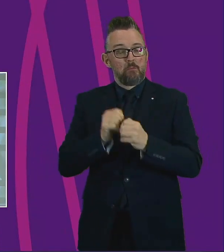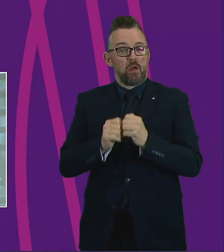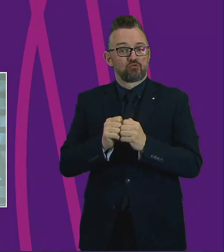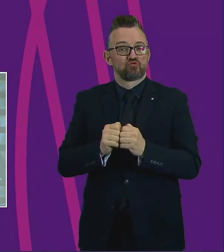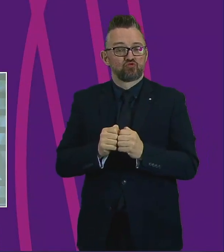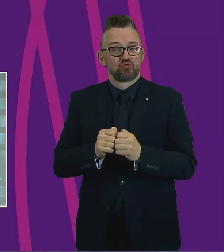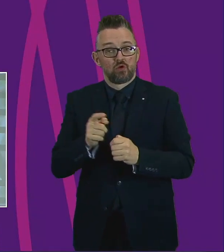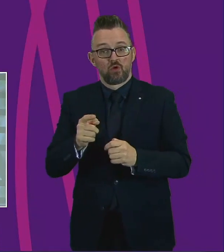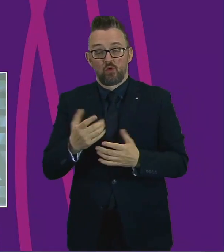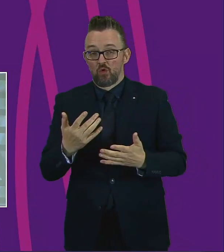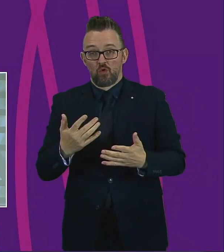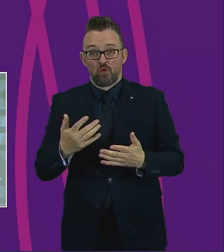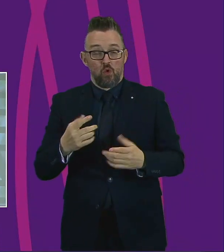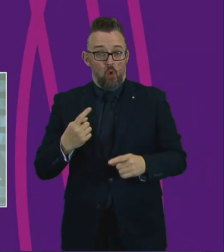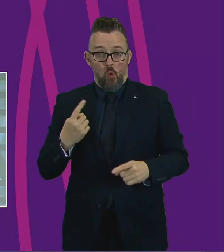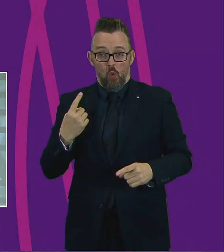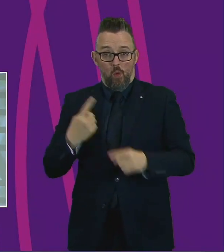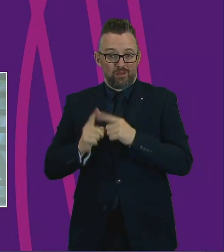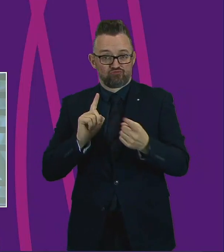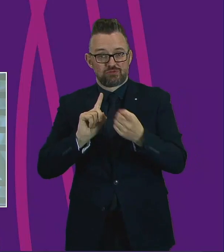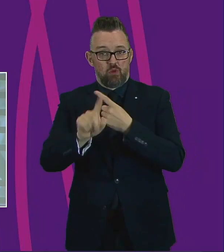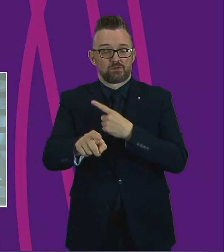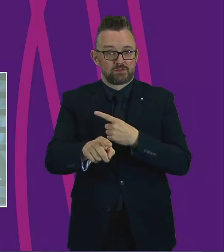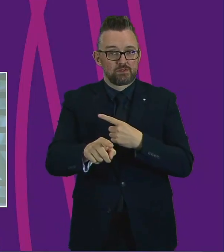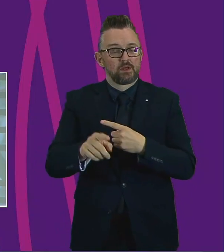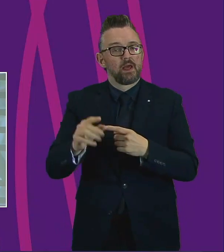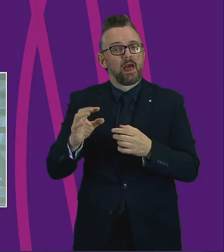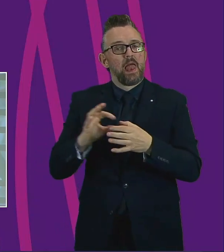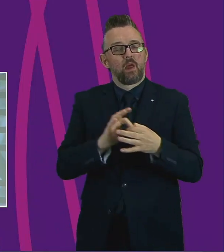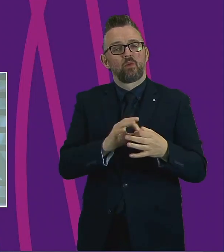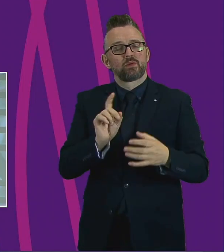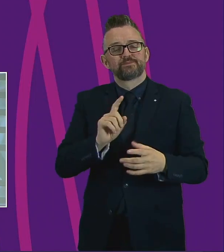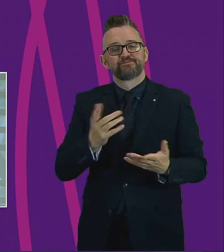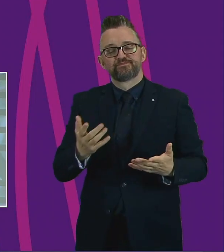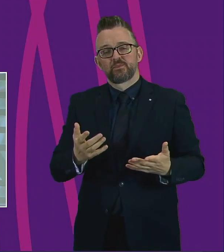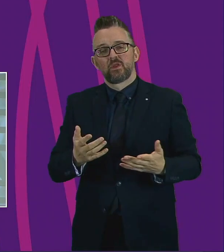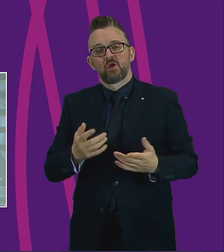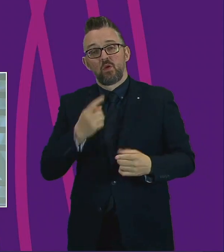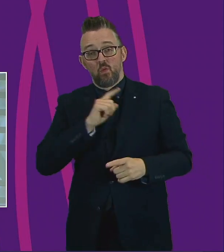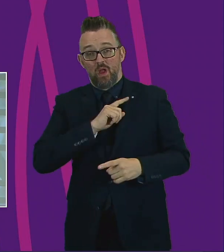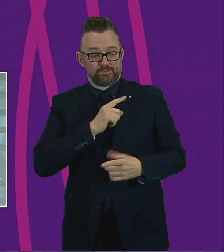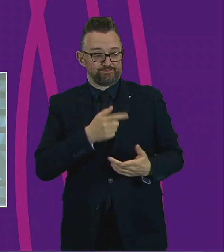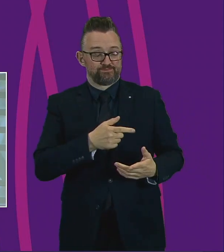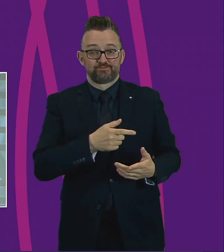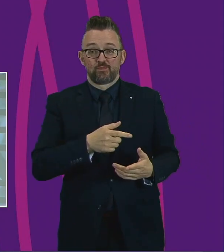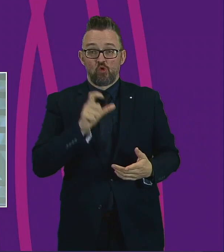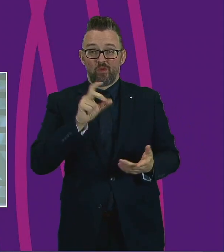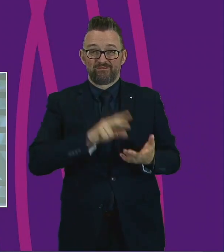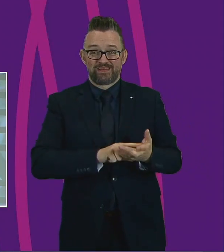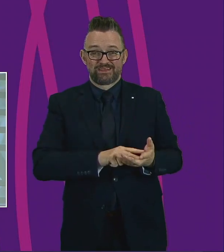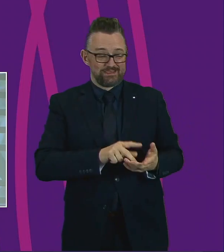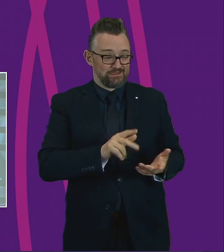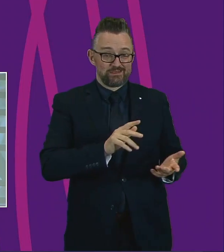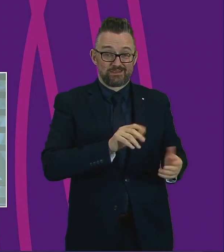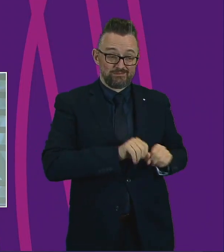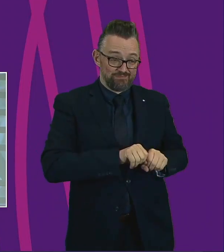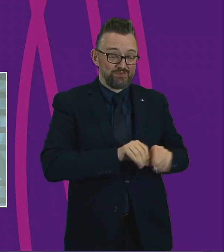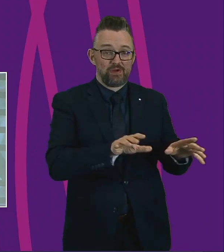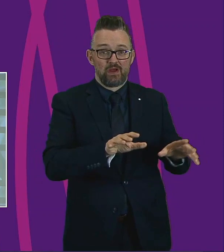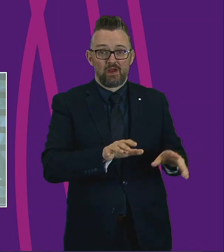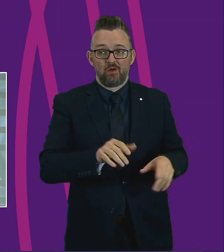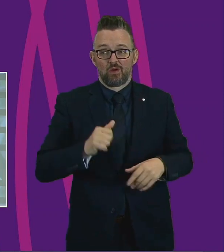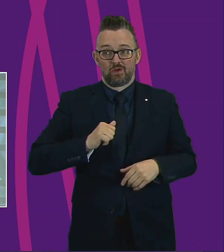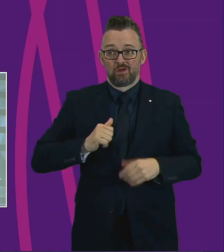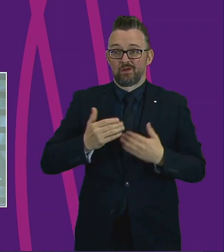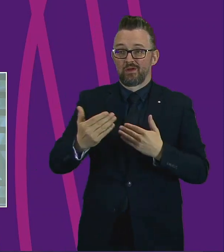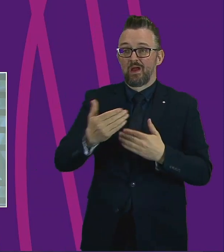rapid response indeed in recognition of the considerable disruption to people's lives that was coming down the line